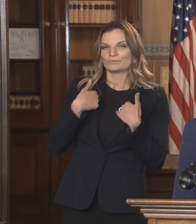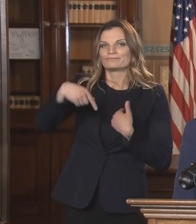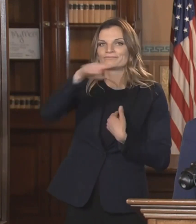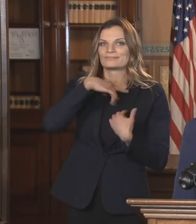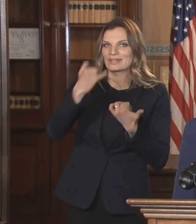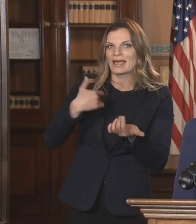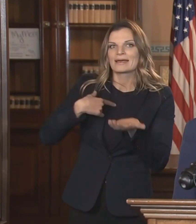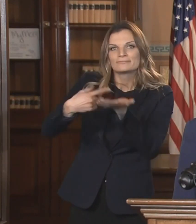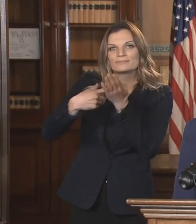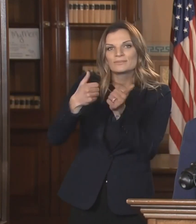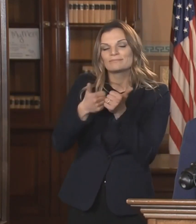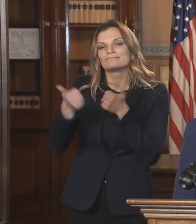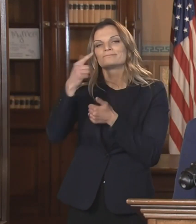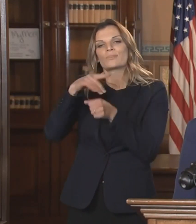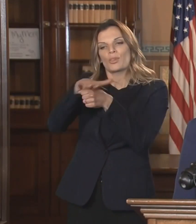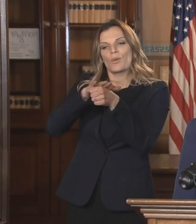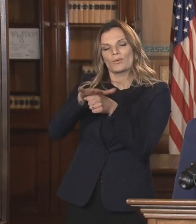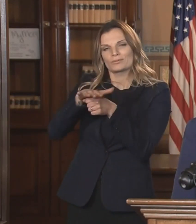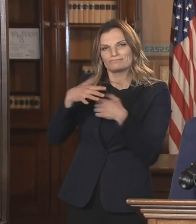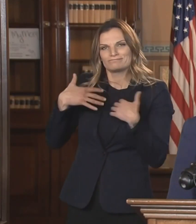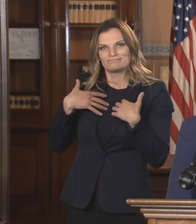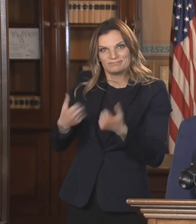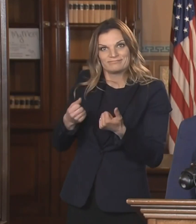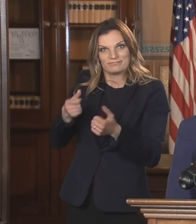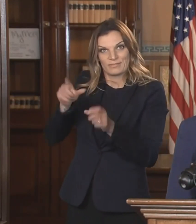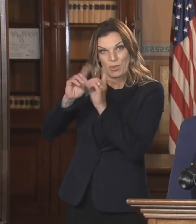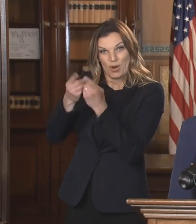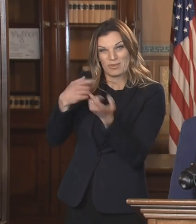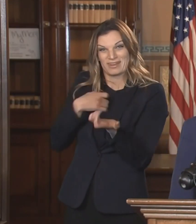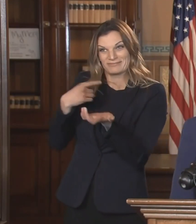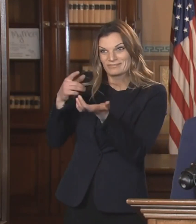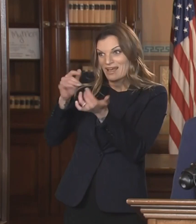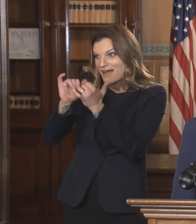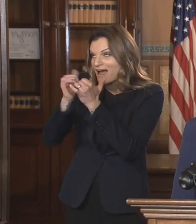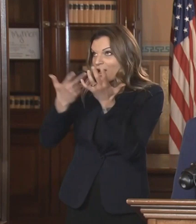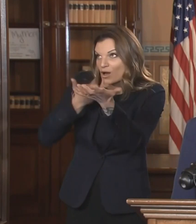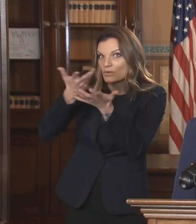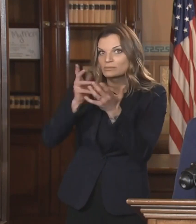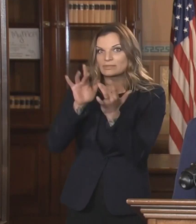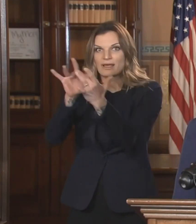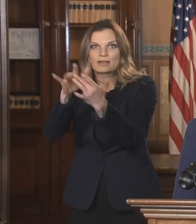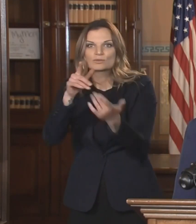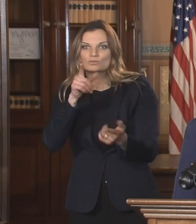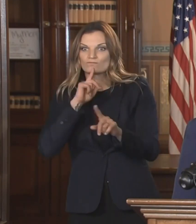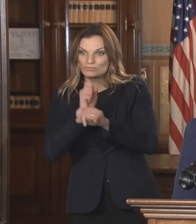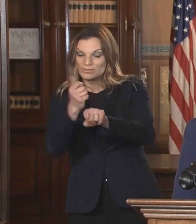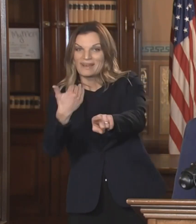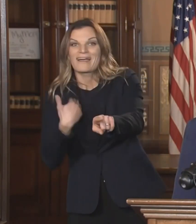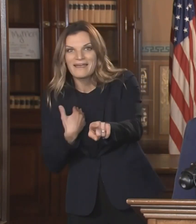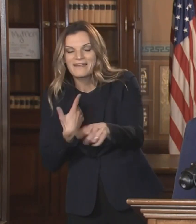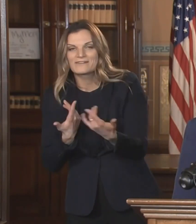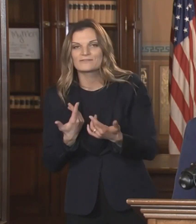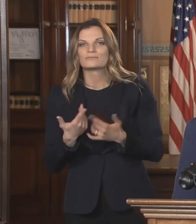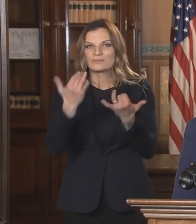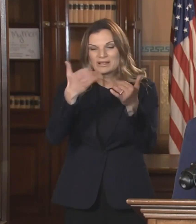we can reach as many positive cases as we can. We are still encouraging everyone to download the my COVID